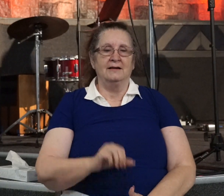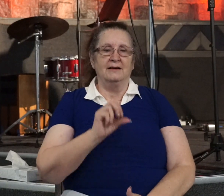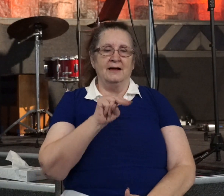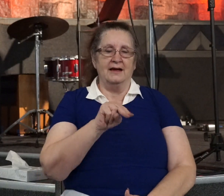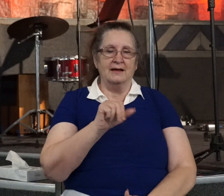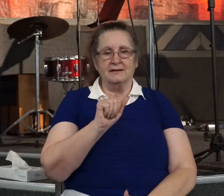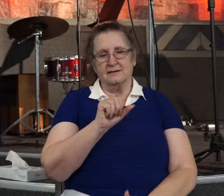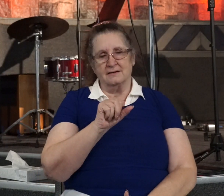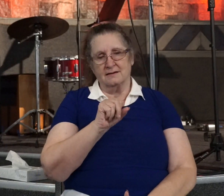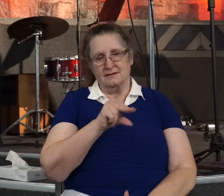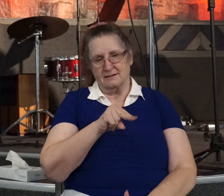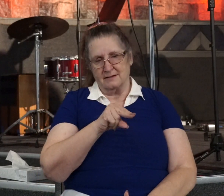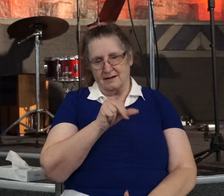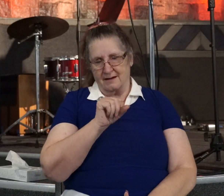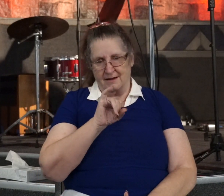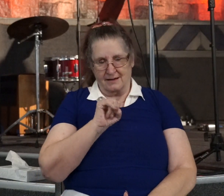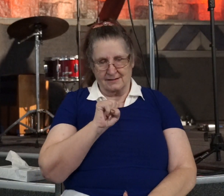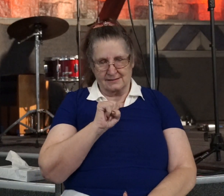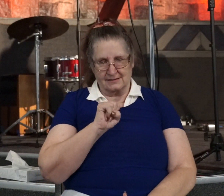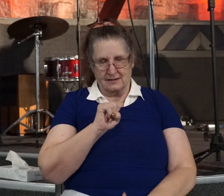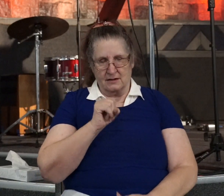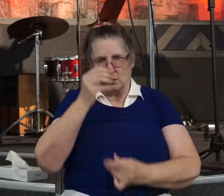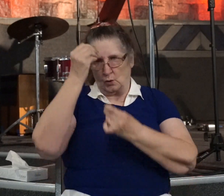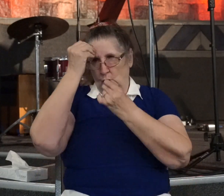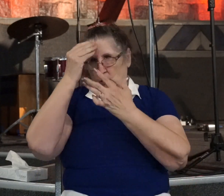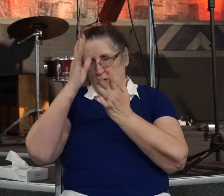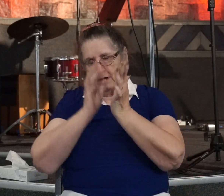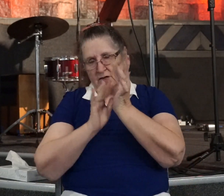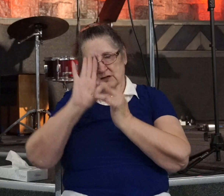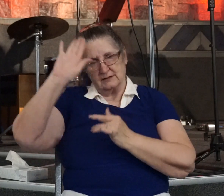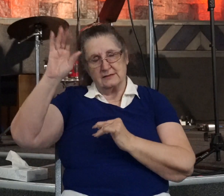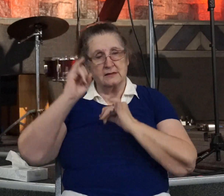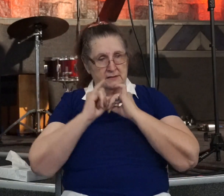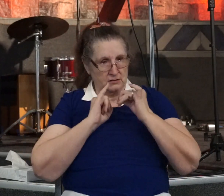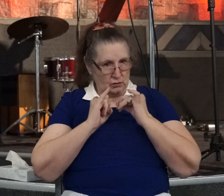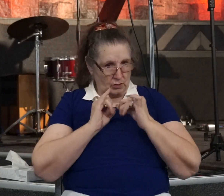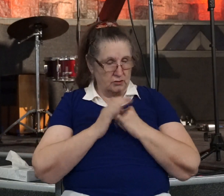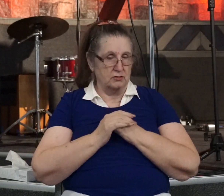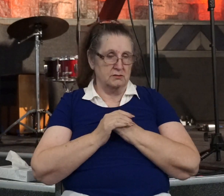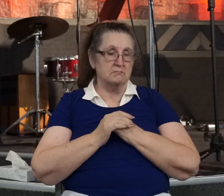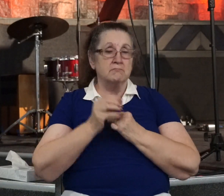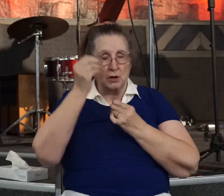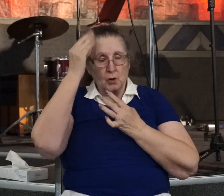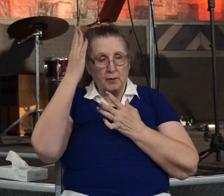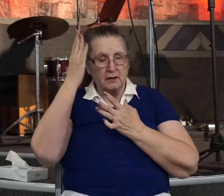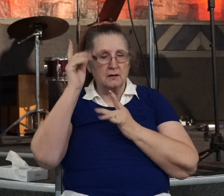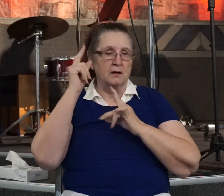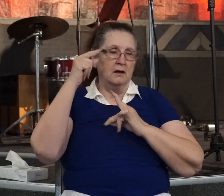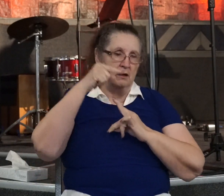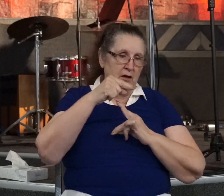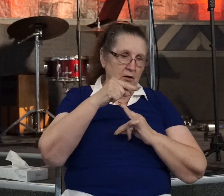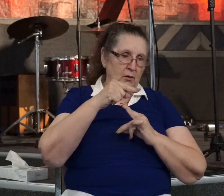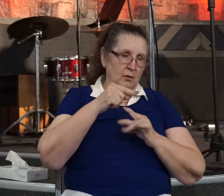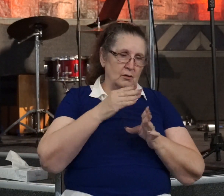Ananias is obedient to Jesus' instructions, and he goes to the street called Stray,